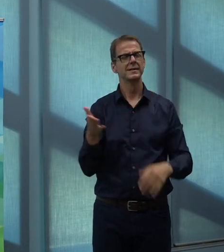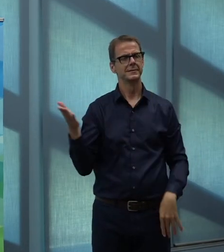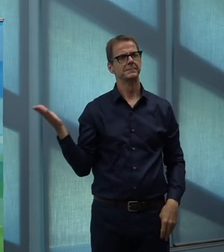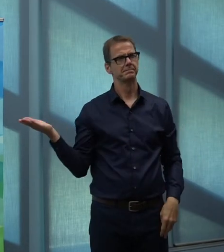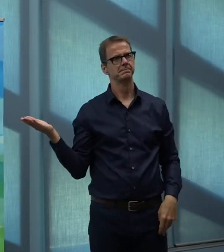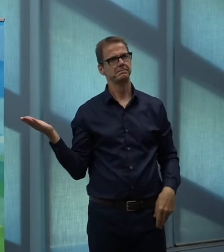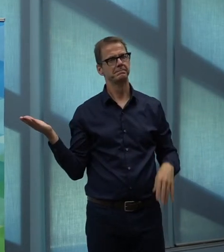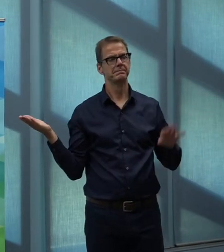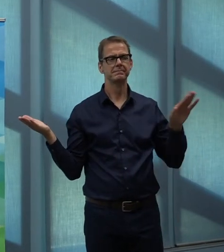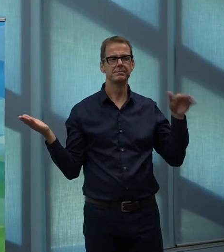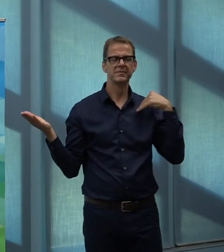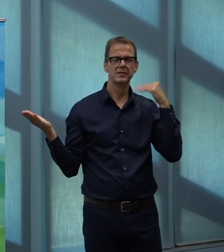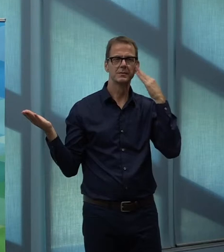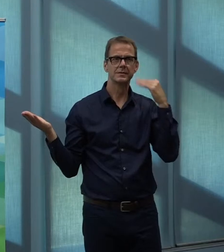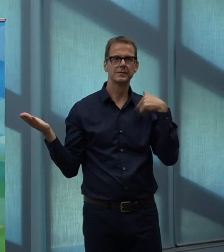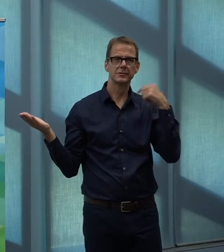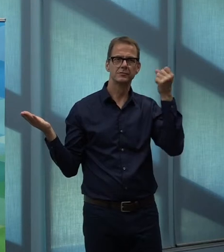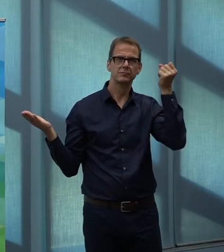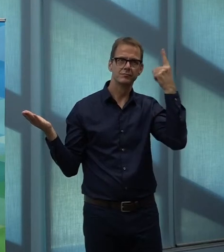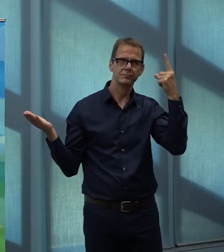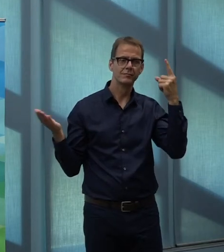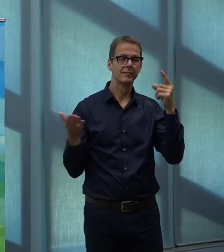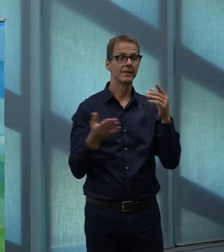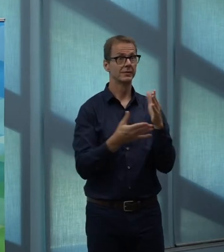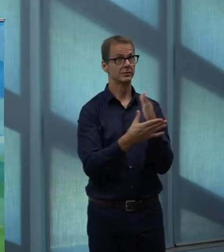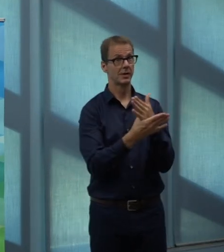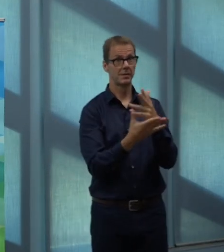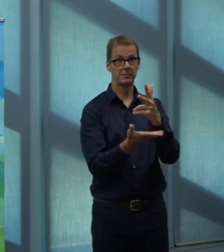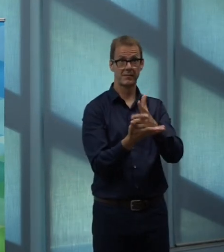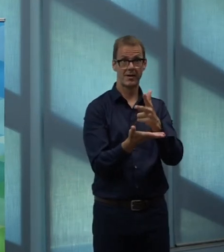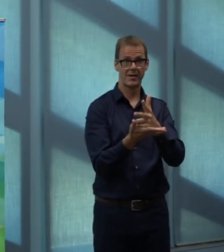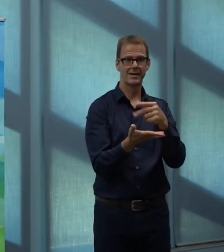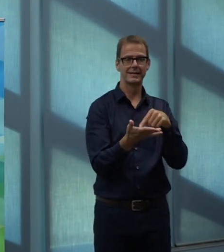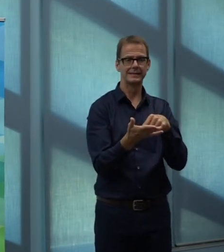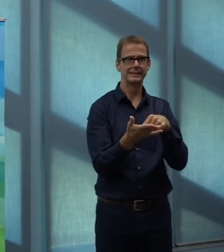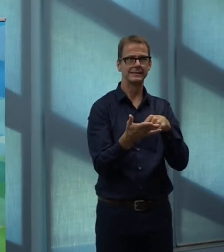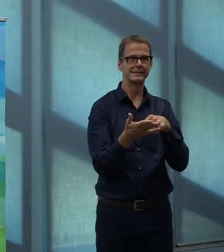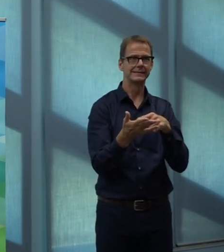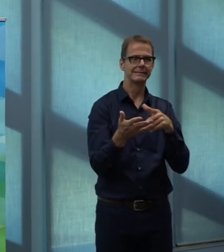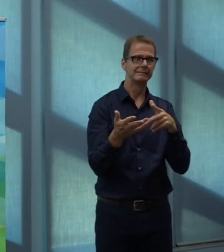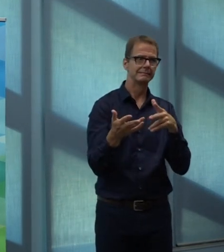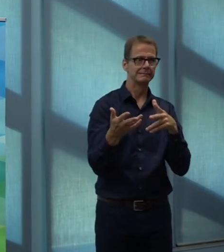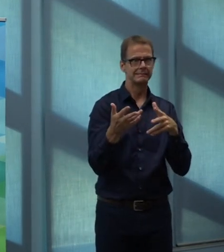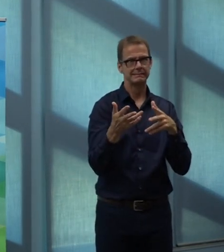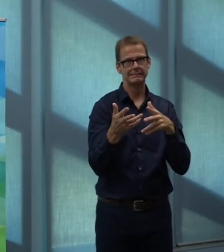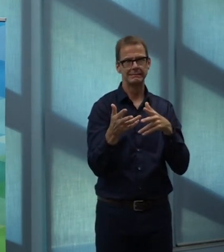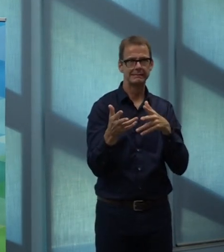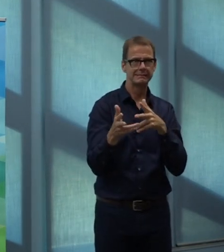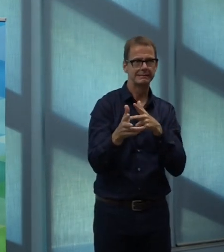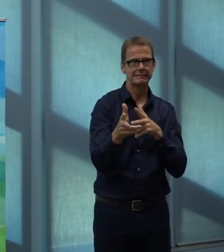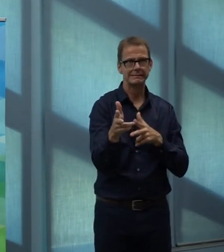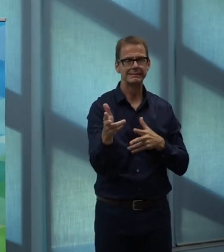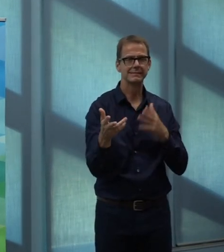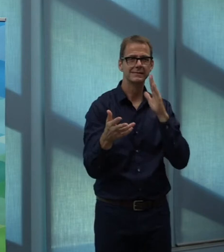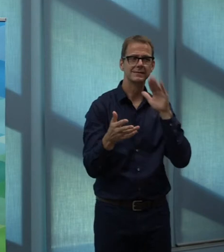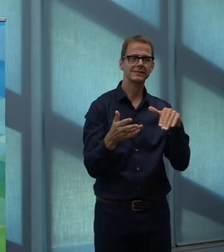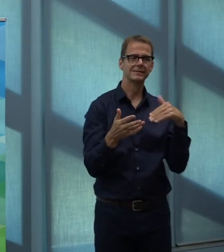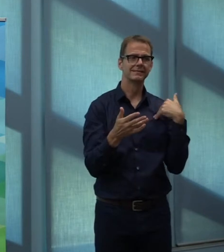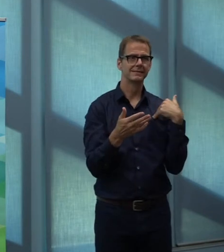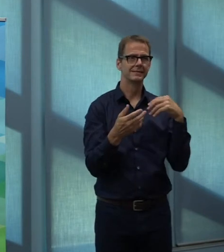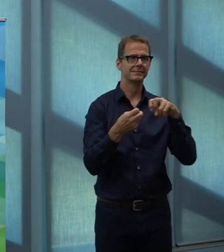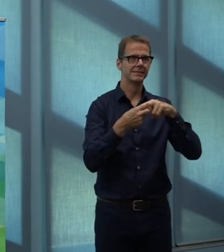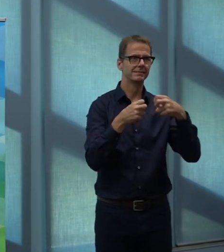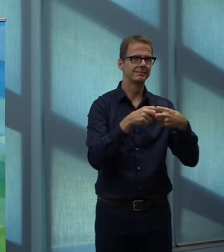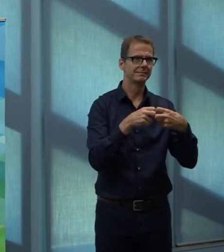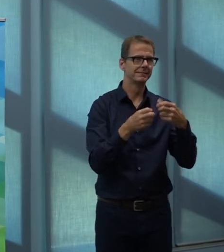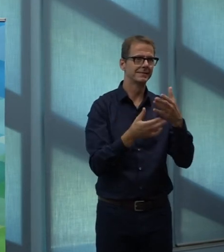will be some challenges, and we will use the tools that we have to address those challenges that include time-restricted parking,